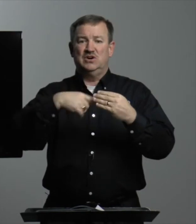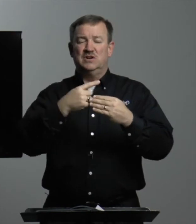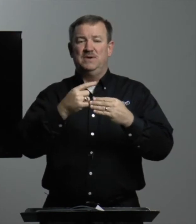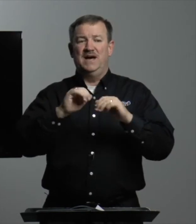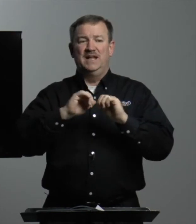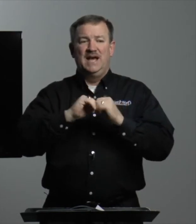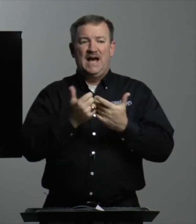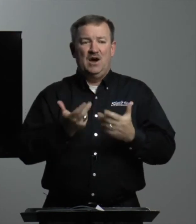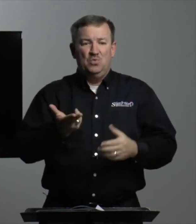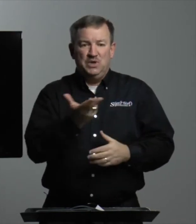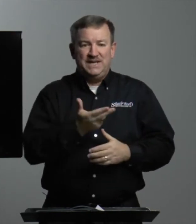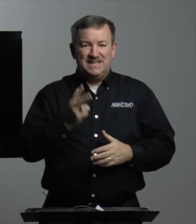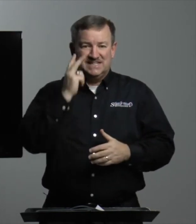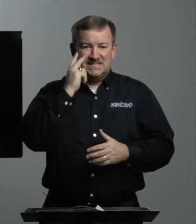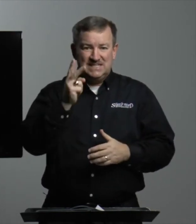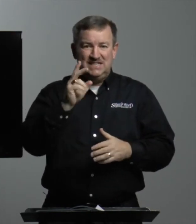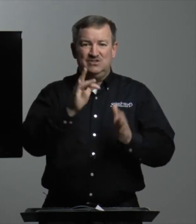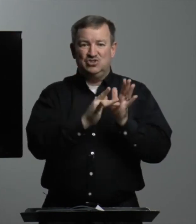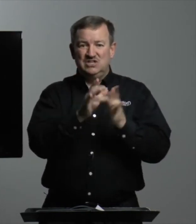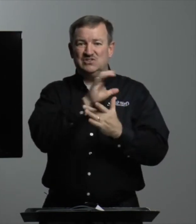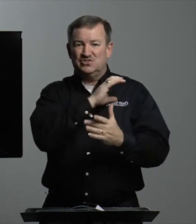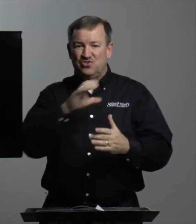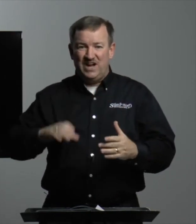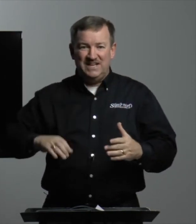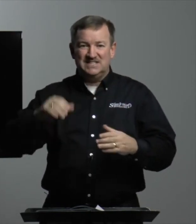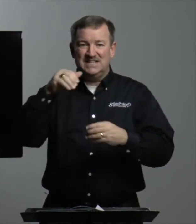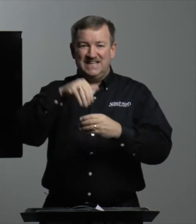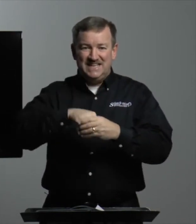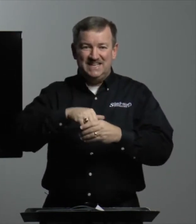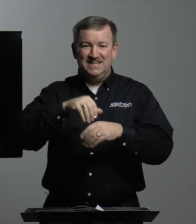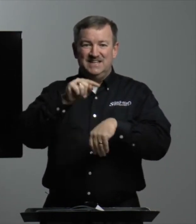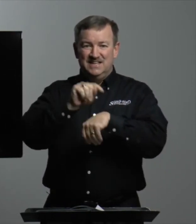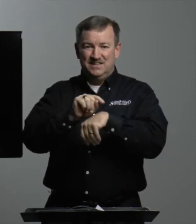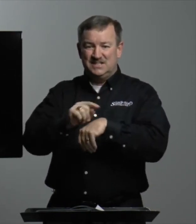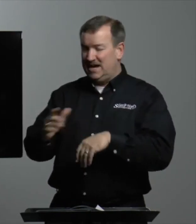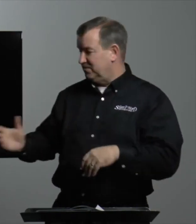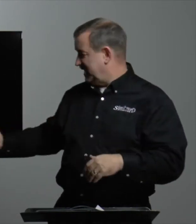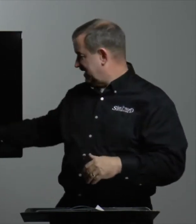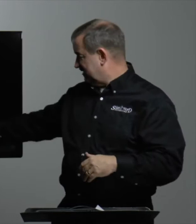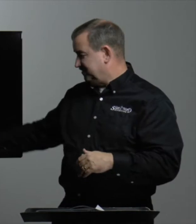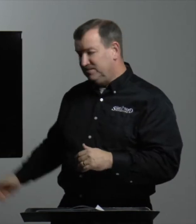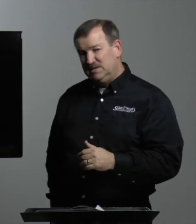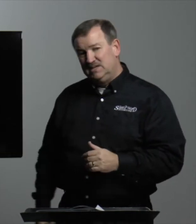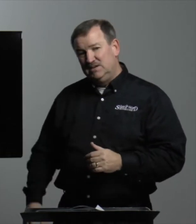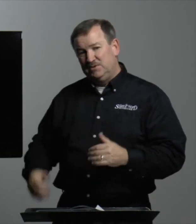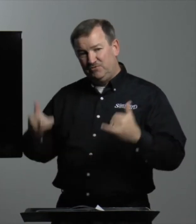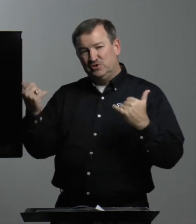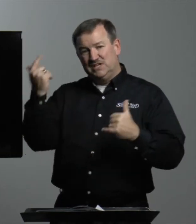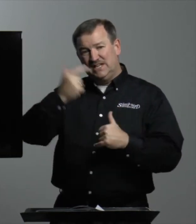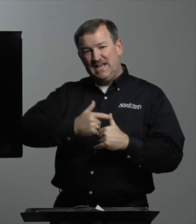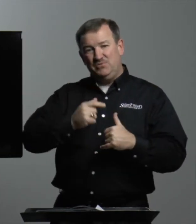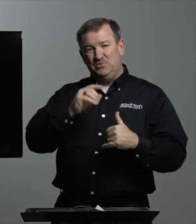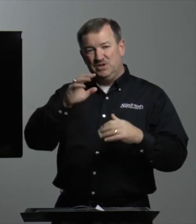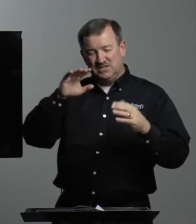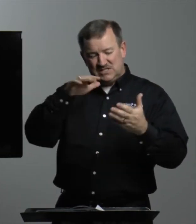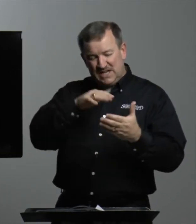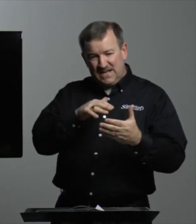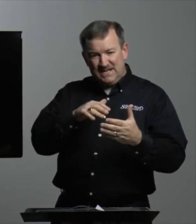talk about how we can see Jesus Christ in the tabernacle. But for today, we want to study